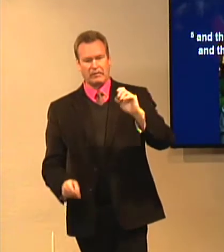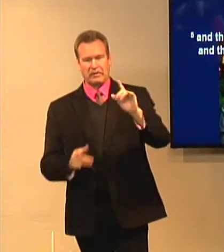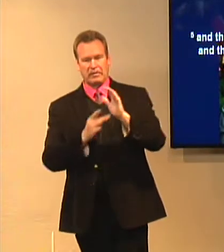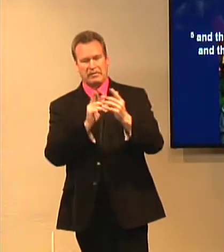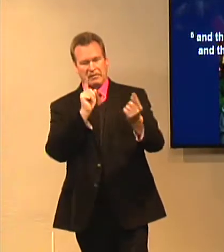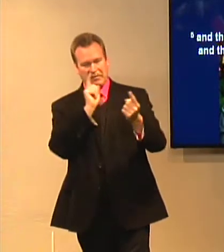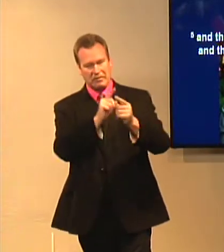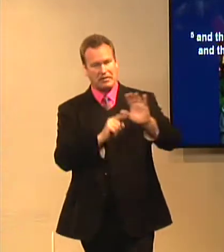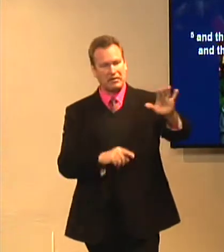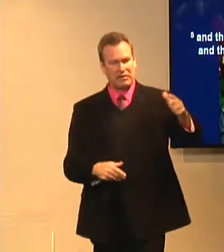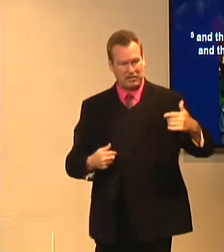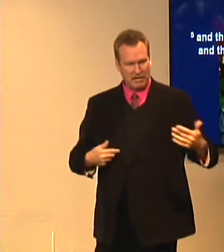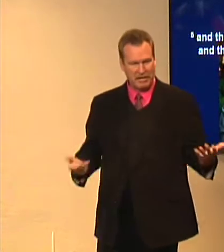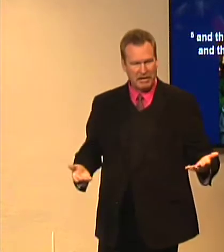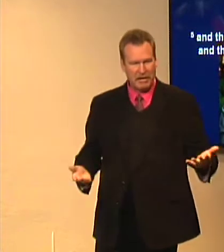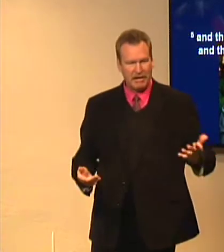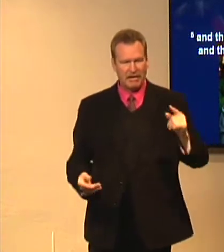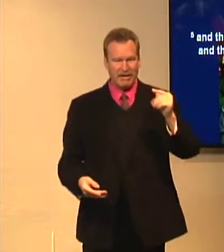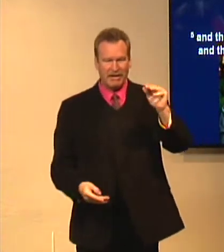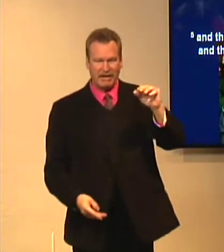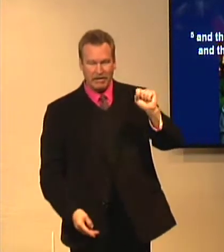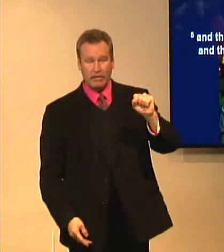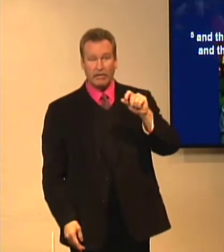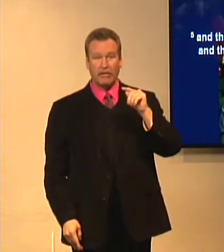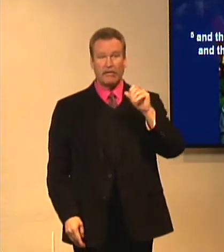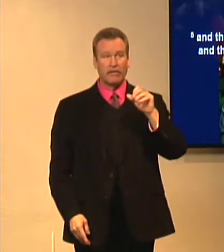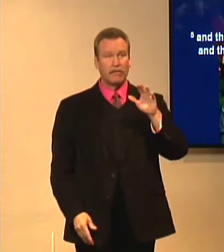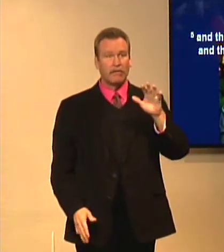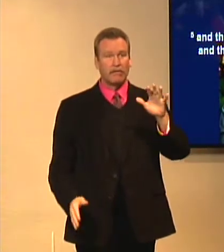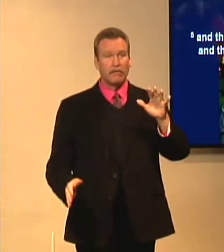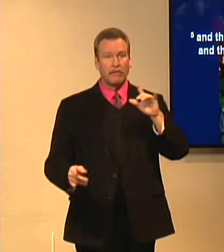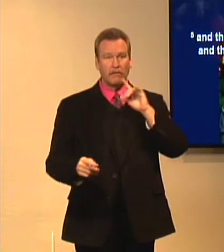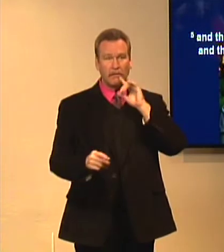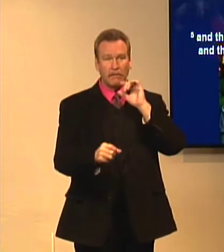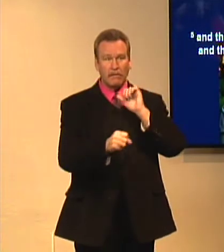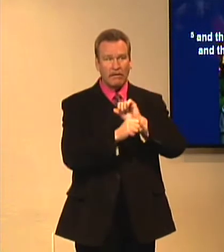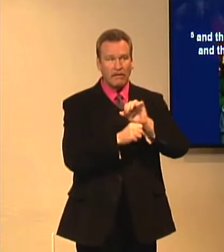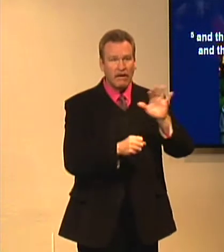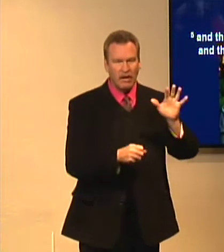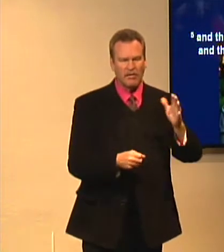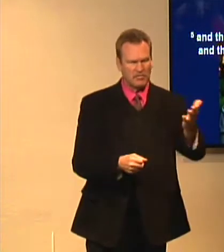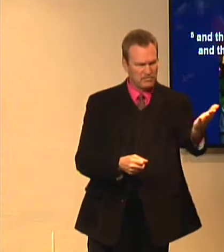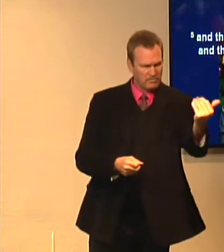And Thomas was there and he told Jesus, excuse me, Jesus told him to come forward,